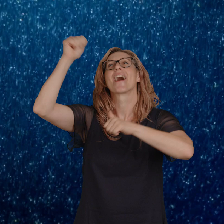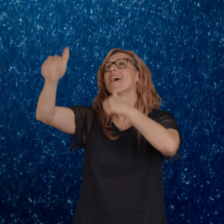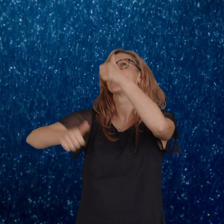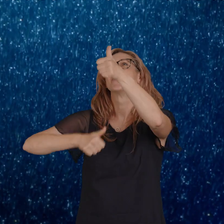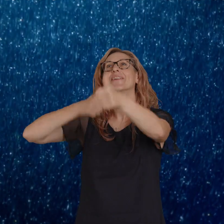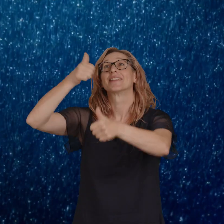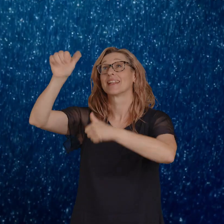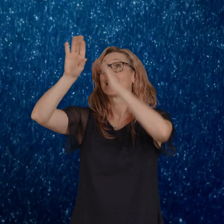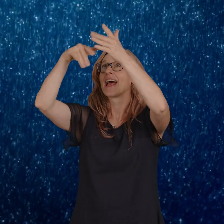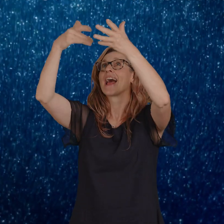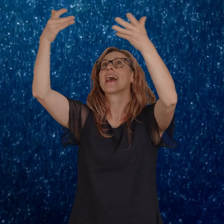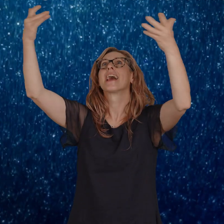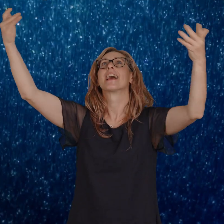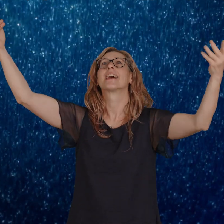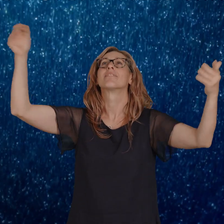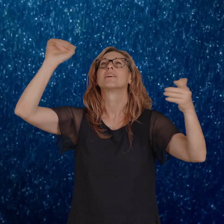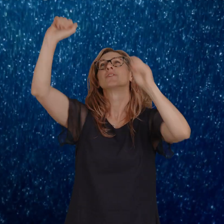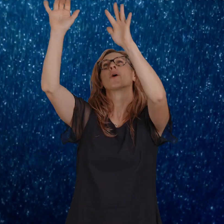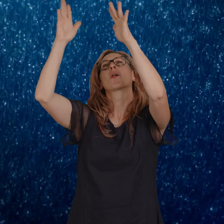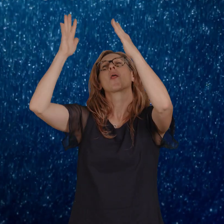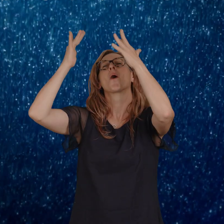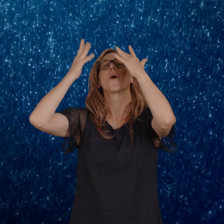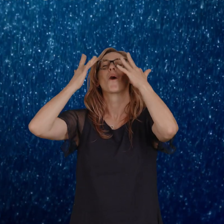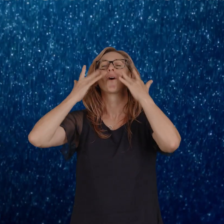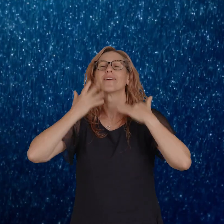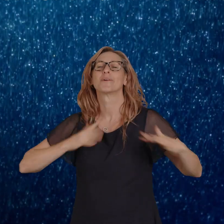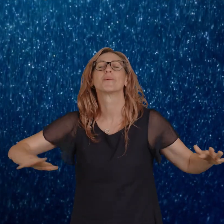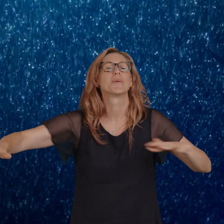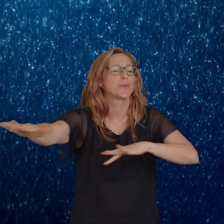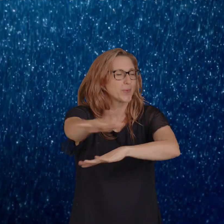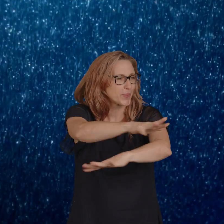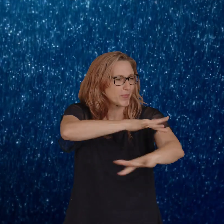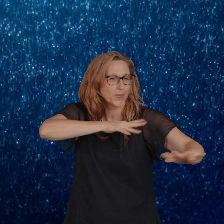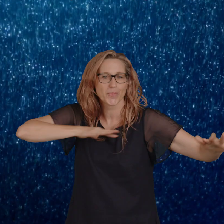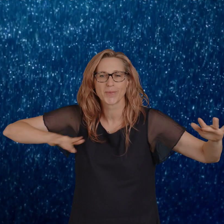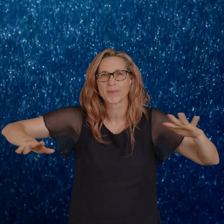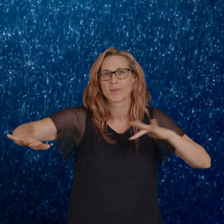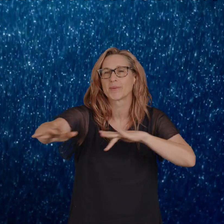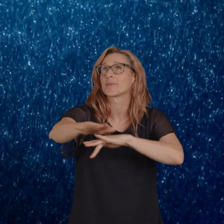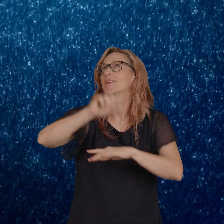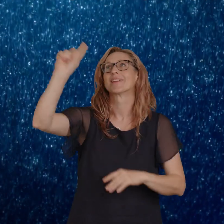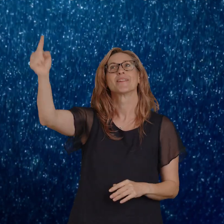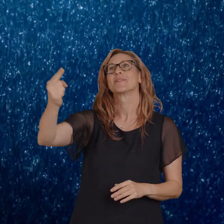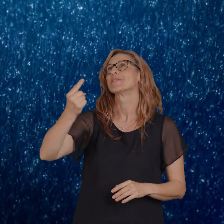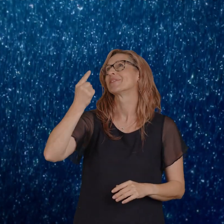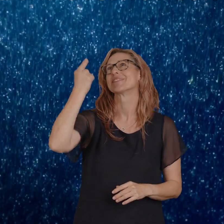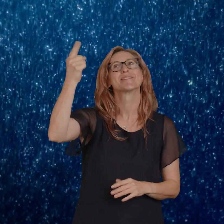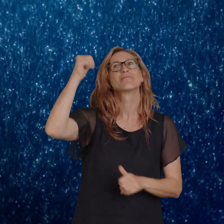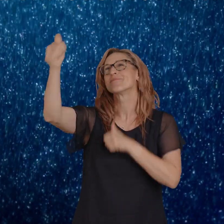the heavens. As your glory fills this place. You alone deserve our praise.